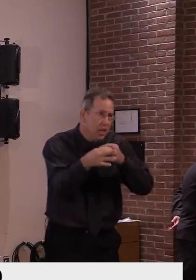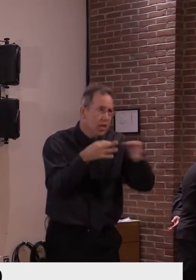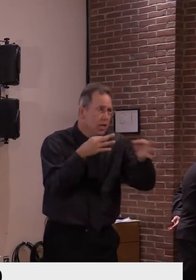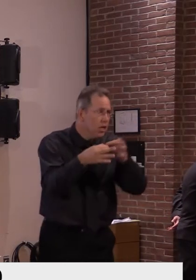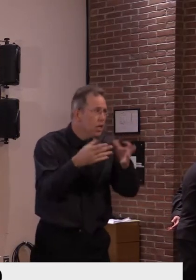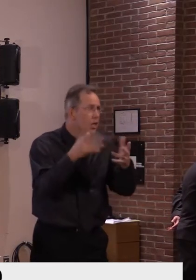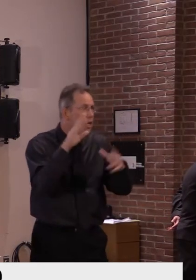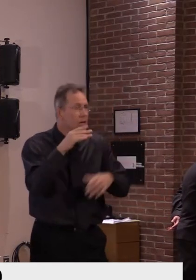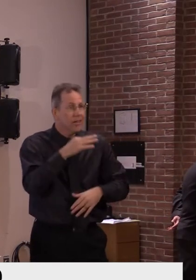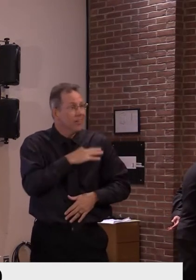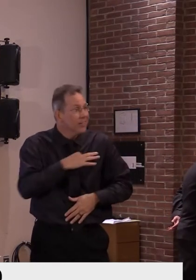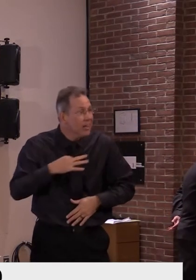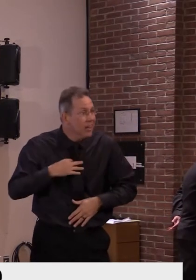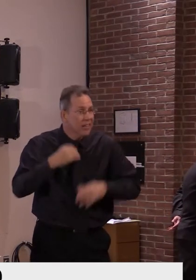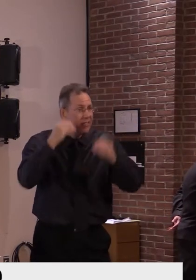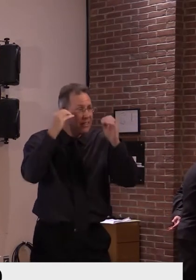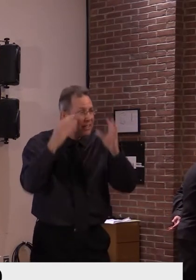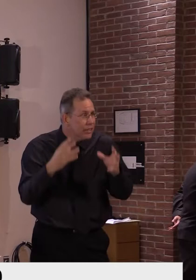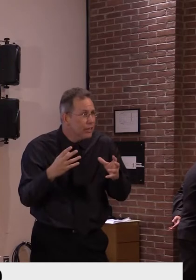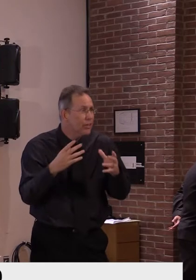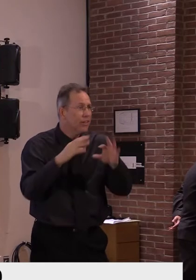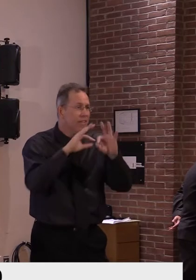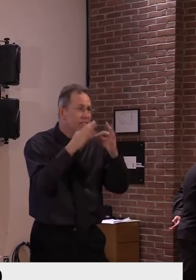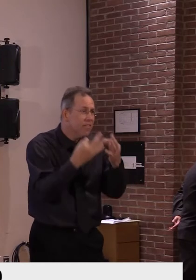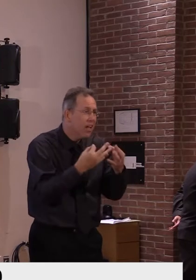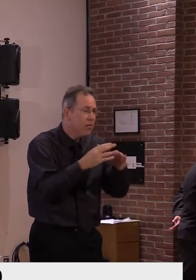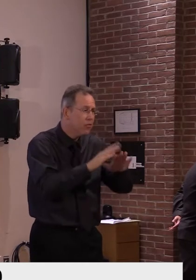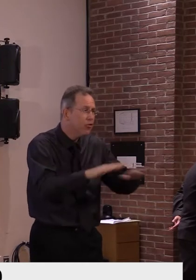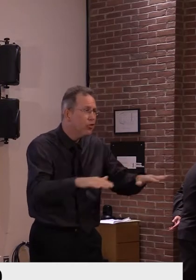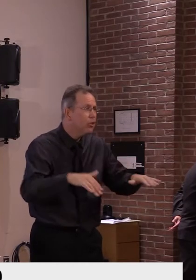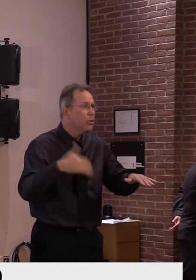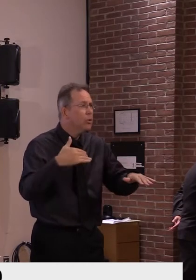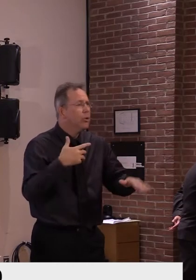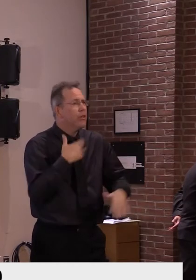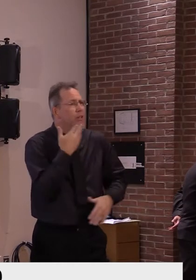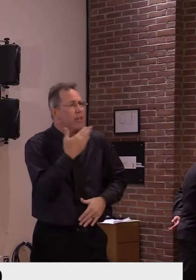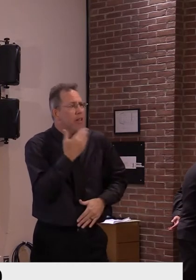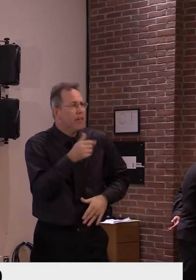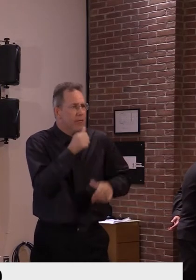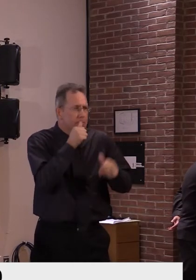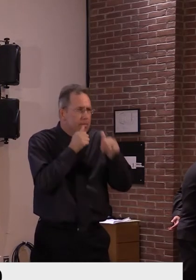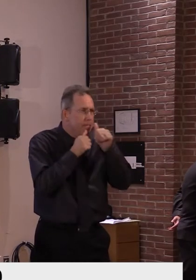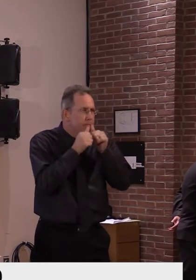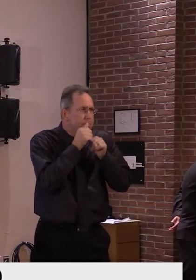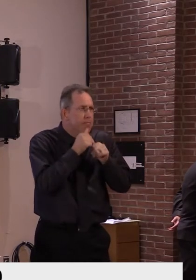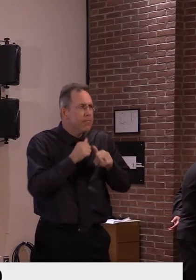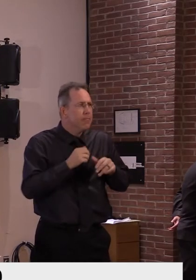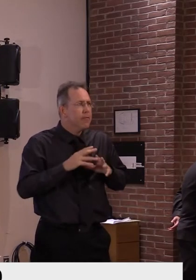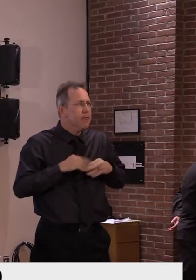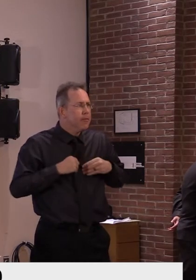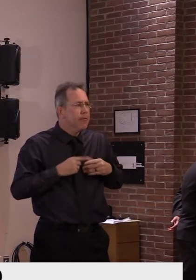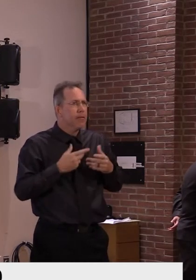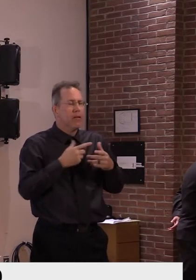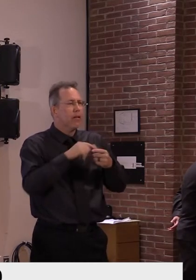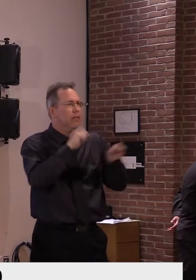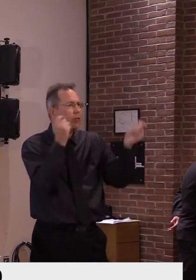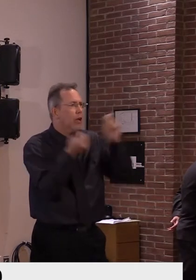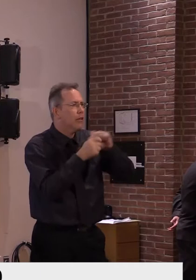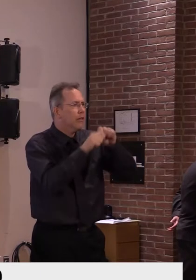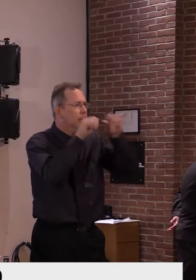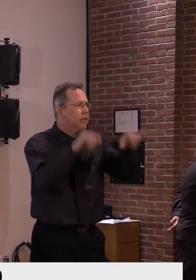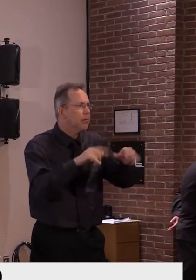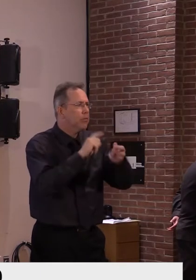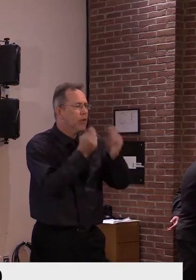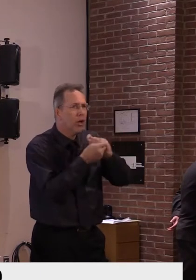to provide our kids with great programming under uniquely difficult circumstances. Unfortunately, most have not